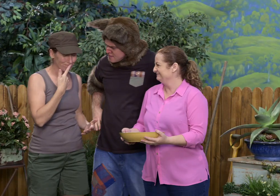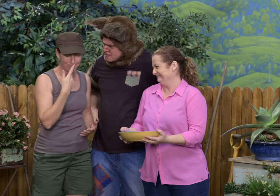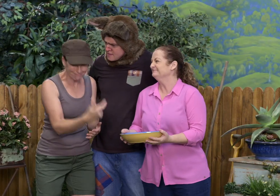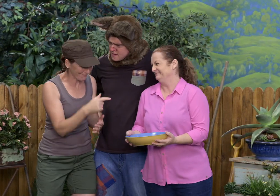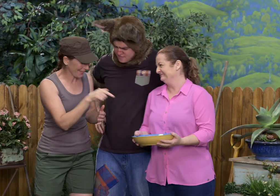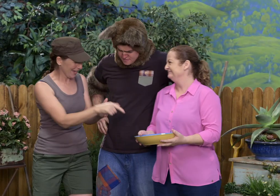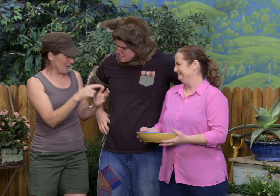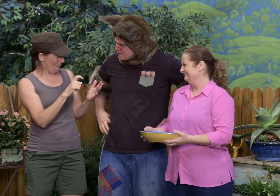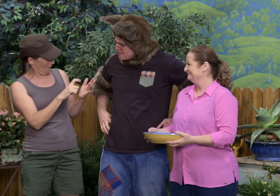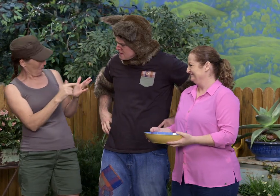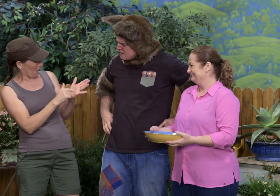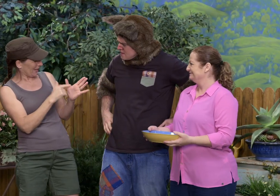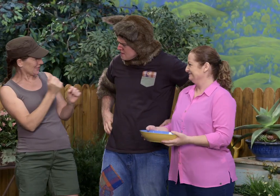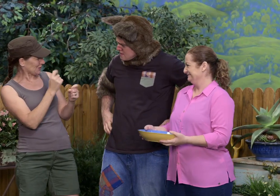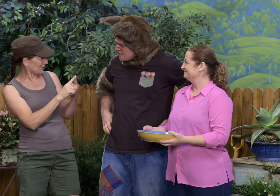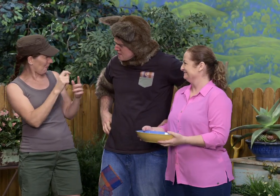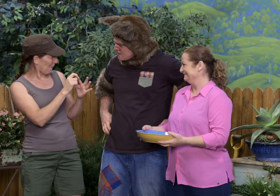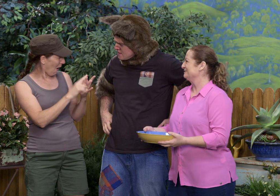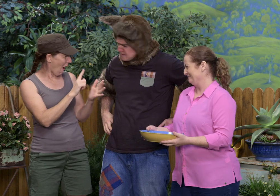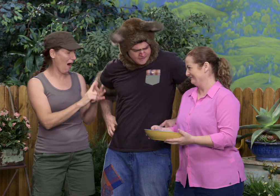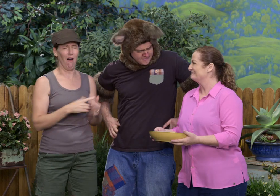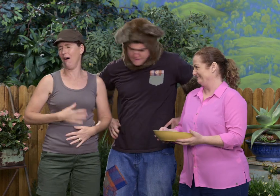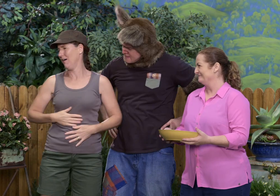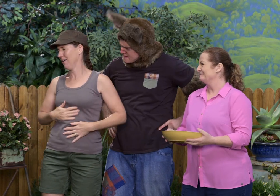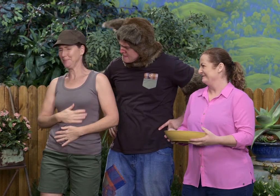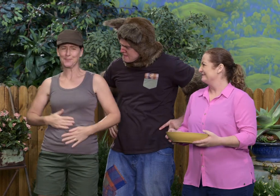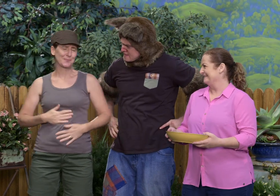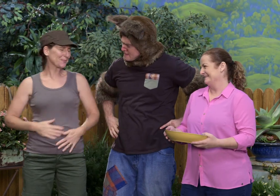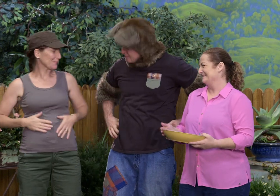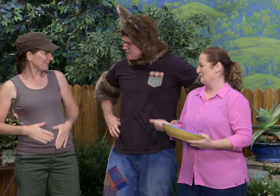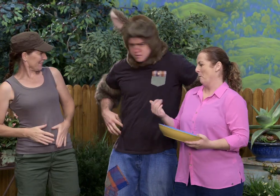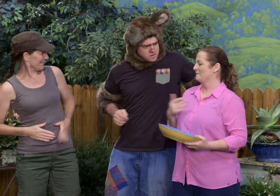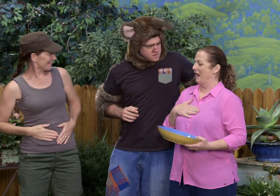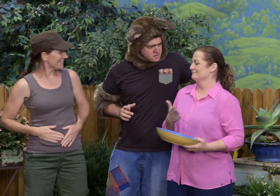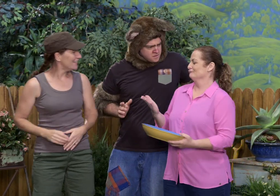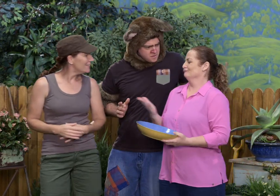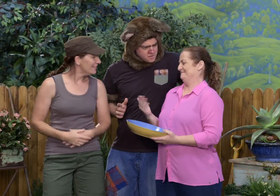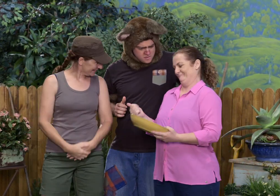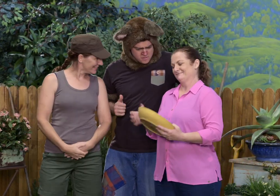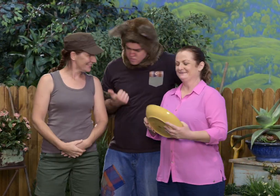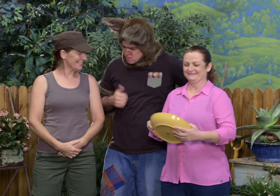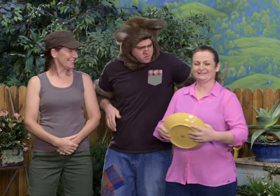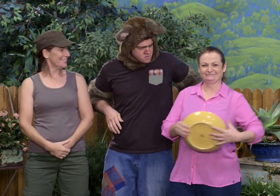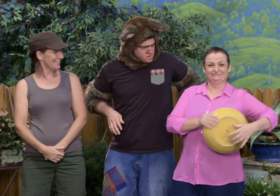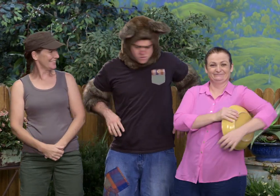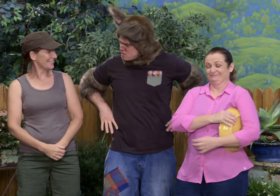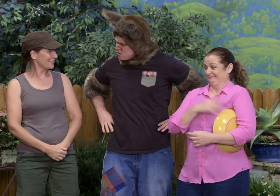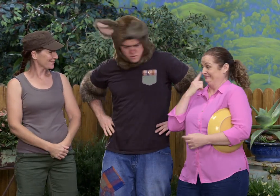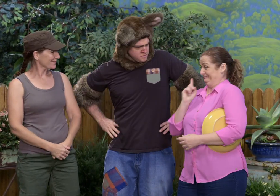much. That was a delicious cottage pie. I really enjoyed it. Oh, I love sharing food. You